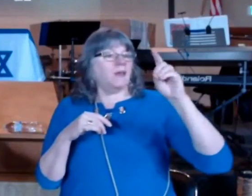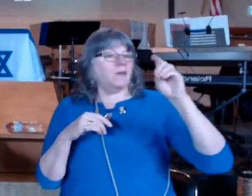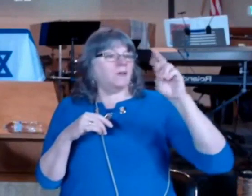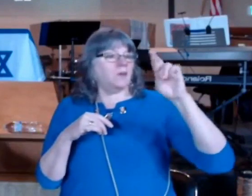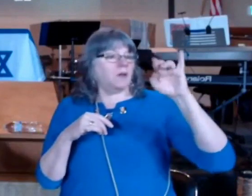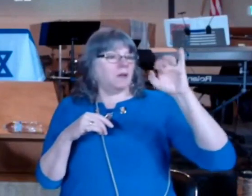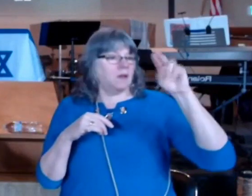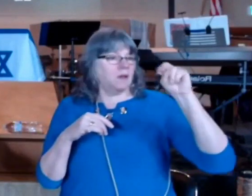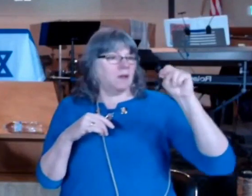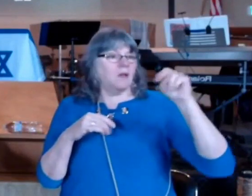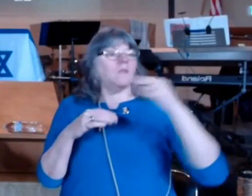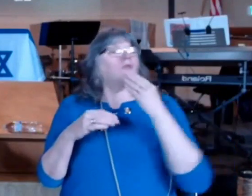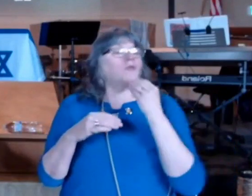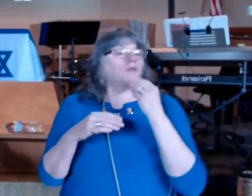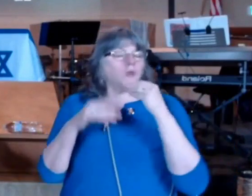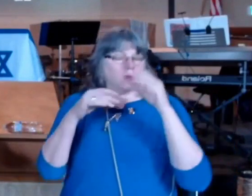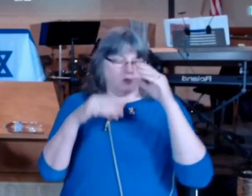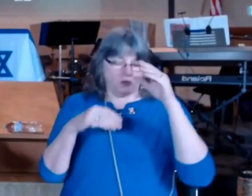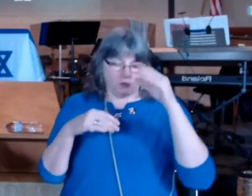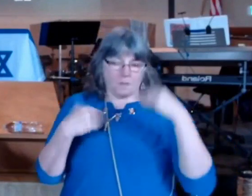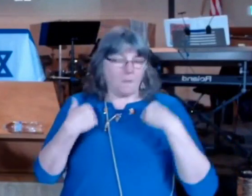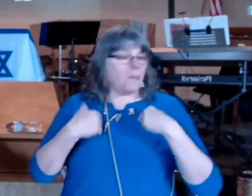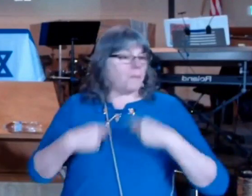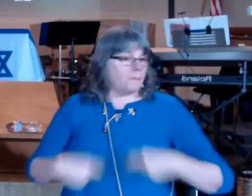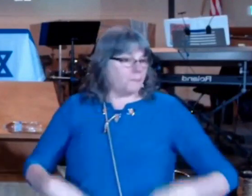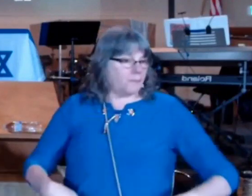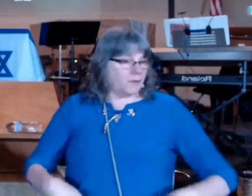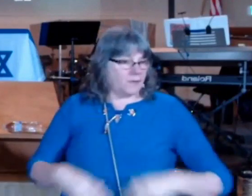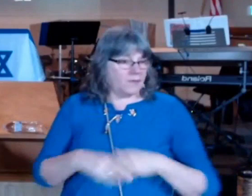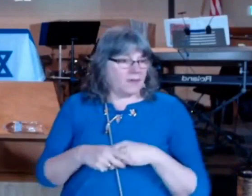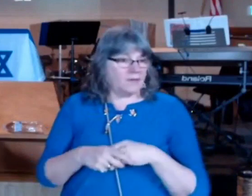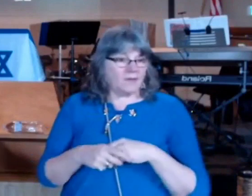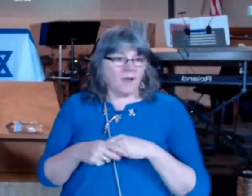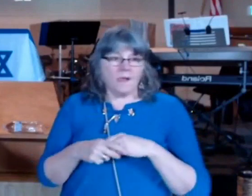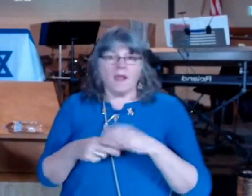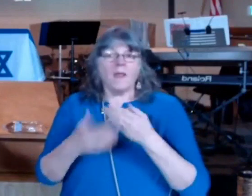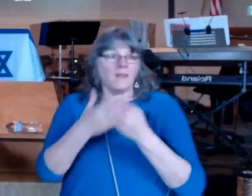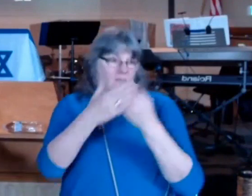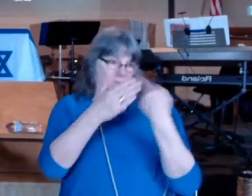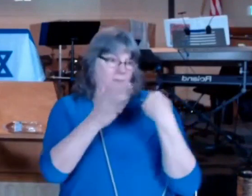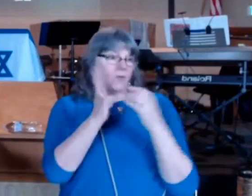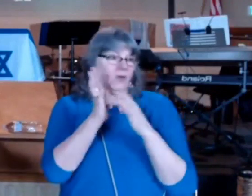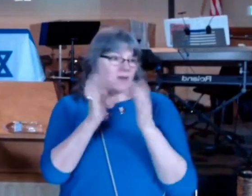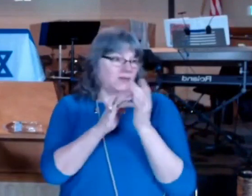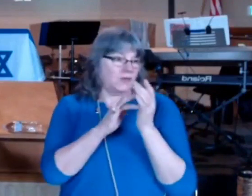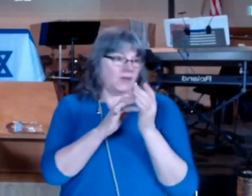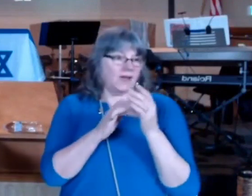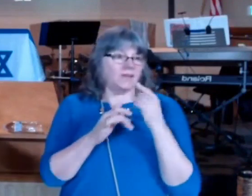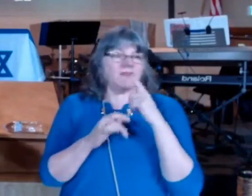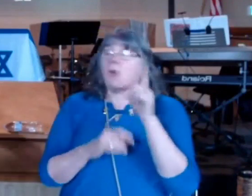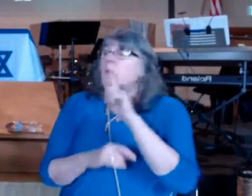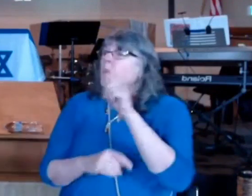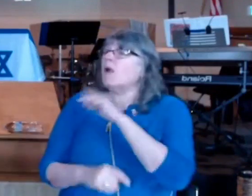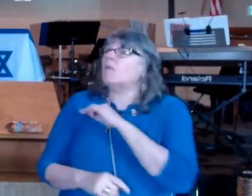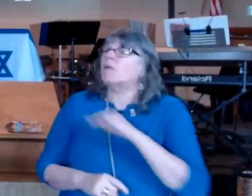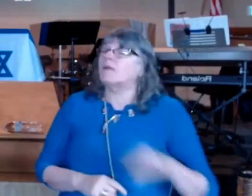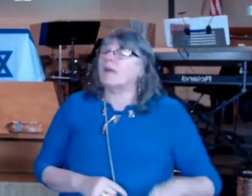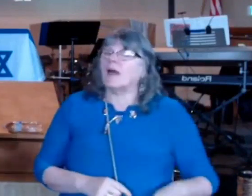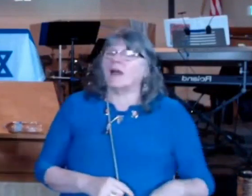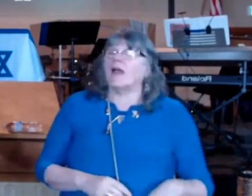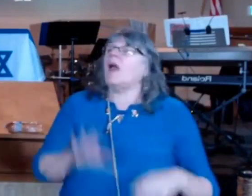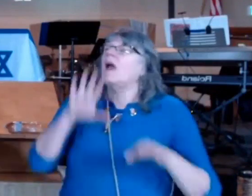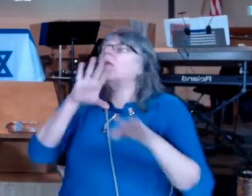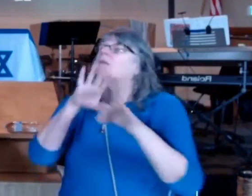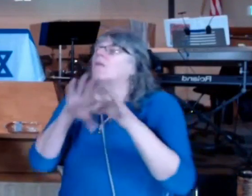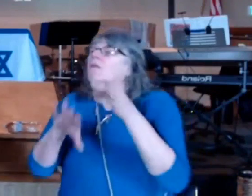and by what Sam may recognize him he is sitting among the four lepers the midrash said the Messiah would be found